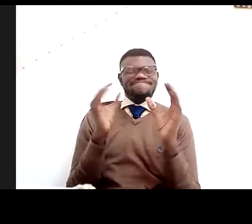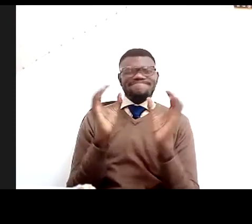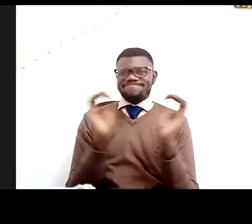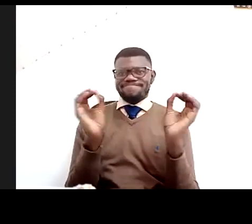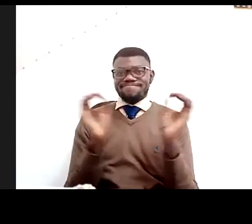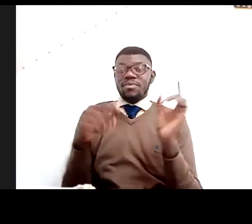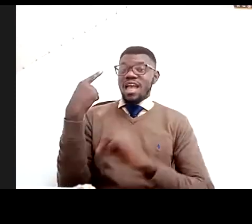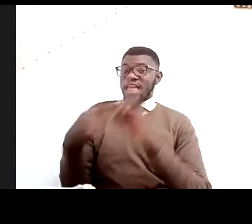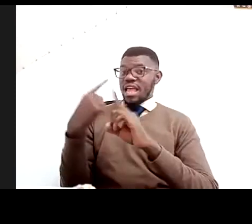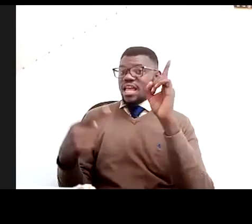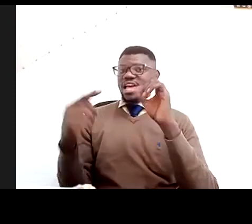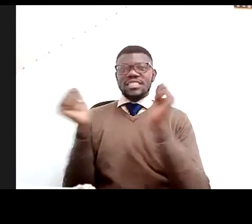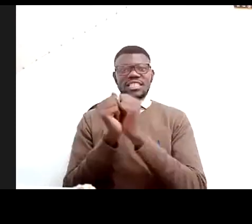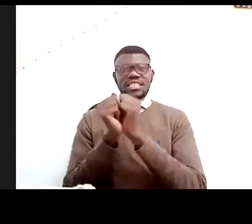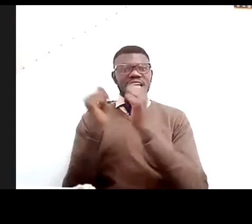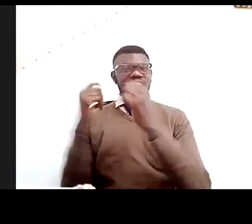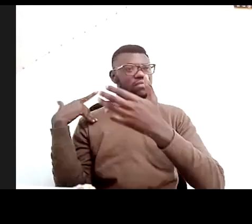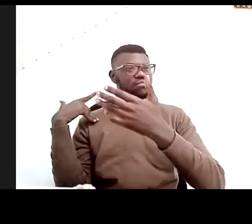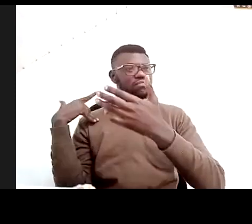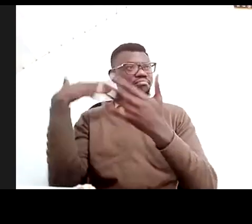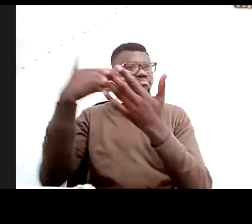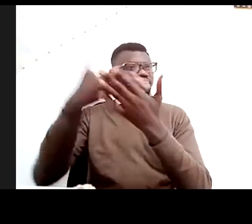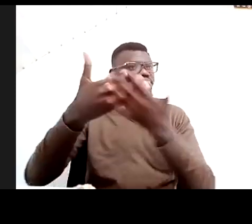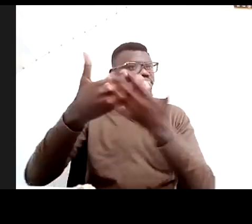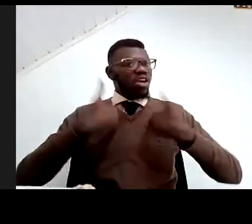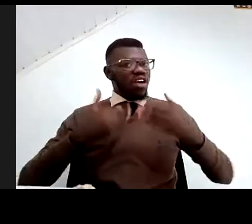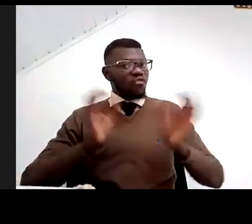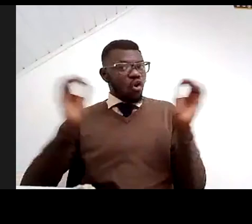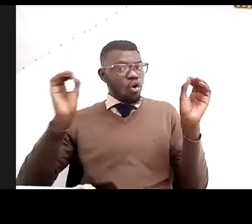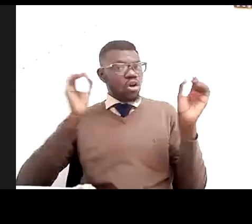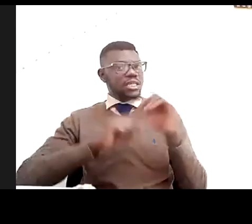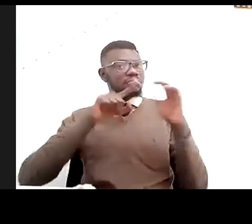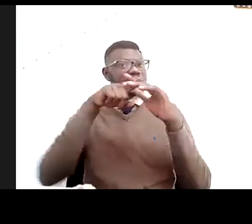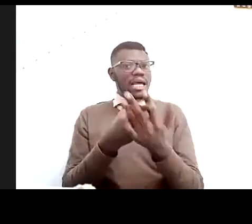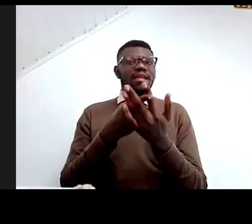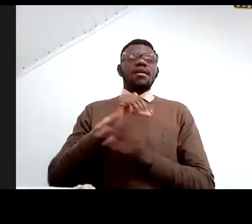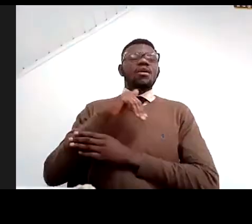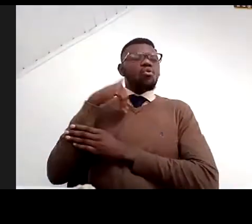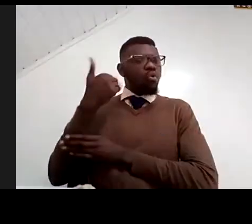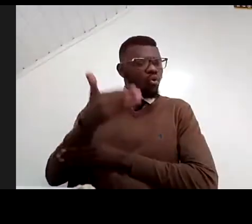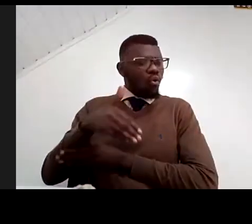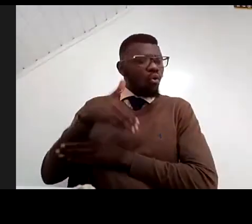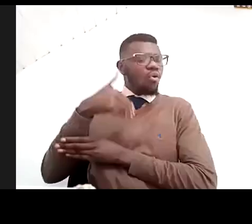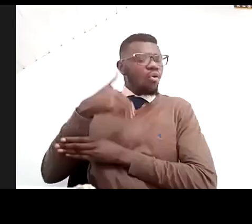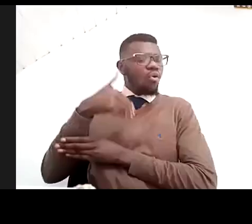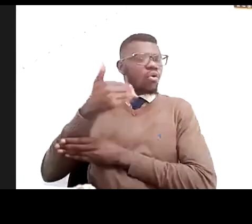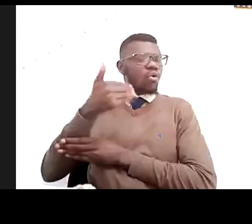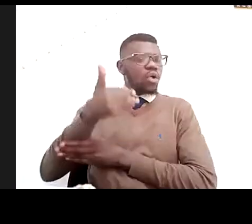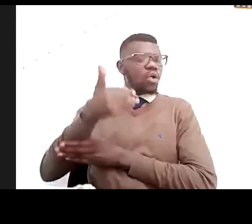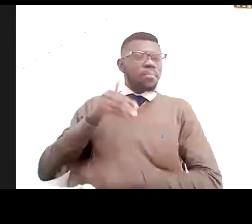started hiring, we always been hiring women, uh, but it was seasonal. But what we did on a different